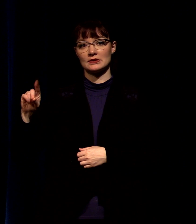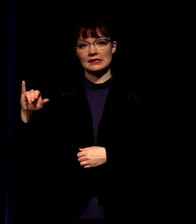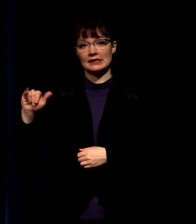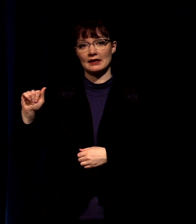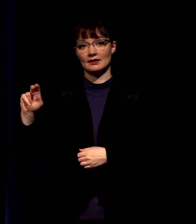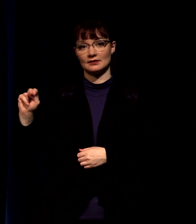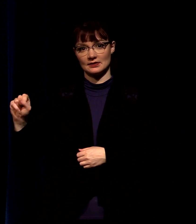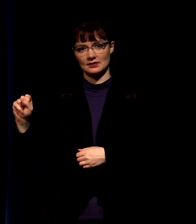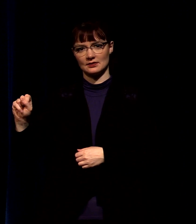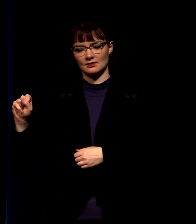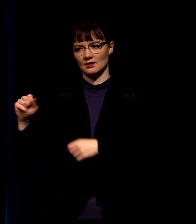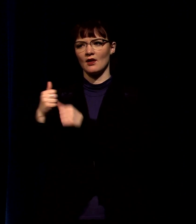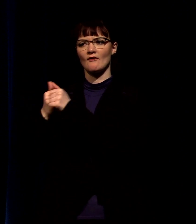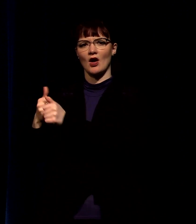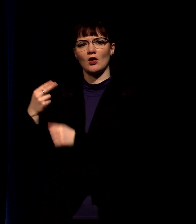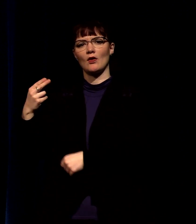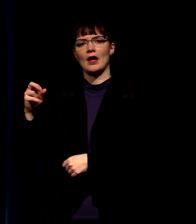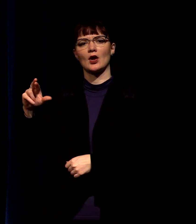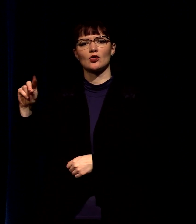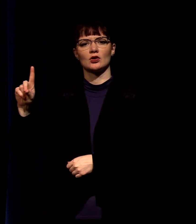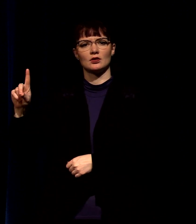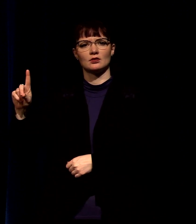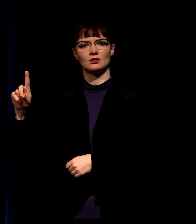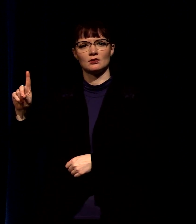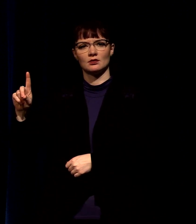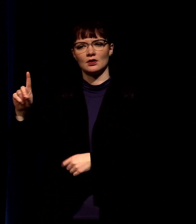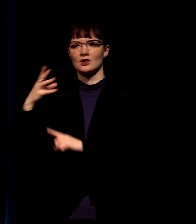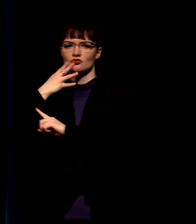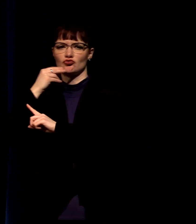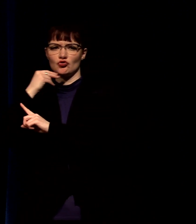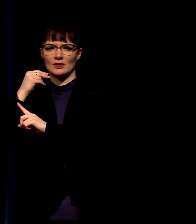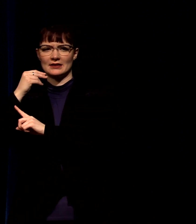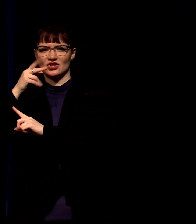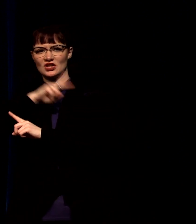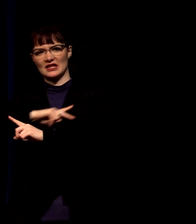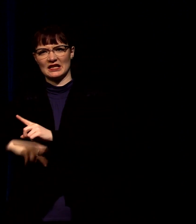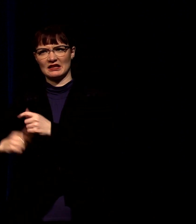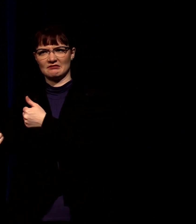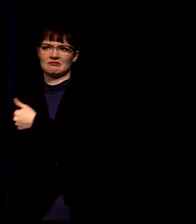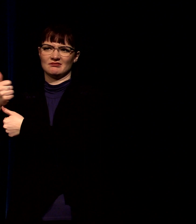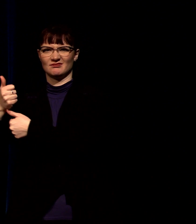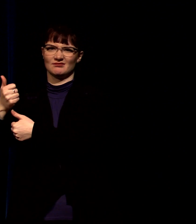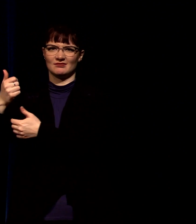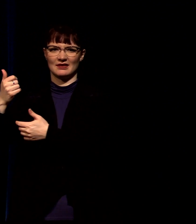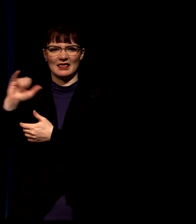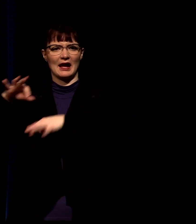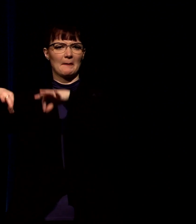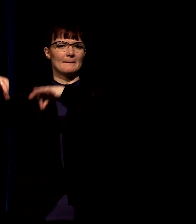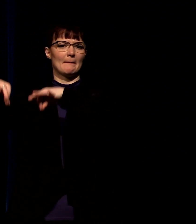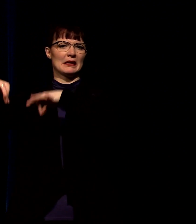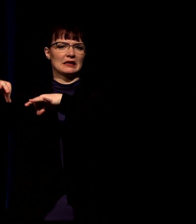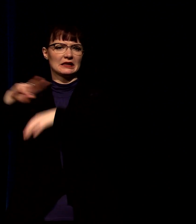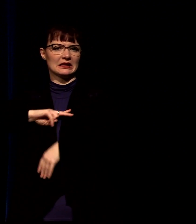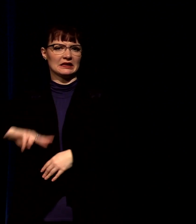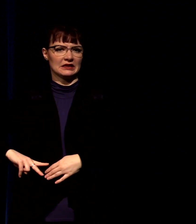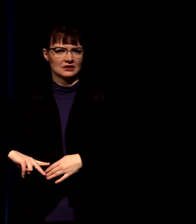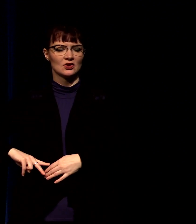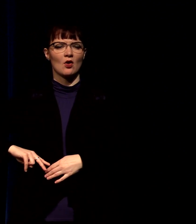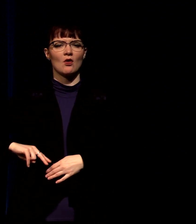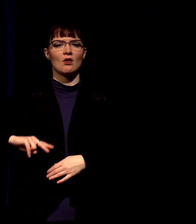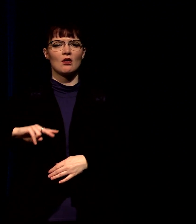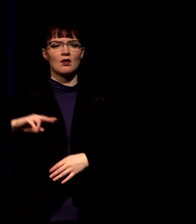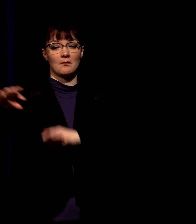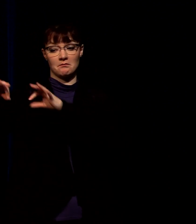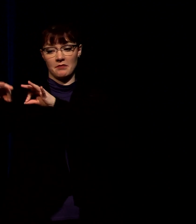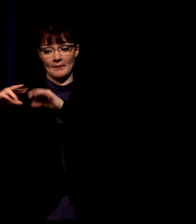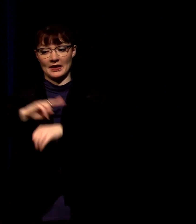people of herod herod is the puppet king of this area for caesar he's the puppet king and let me tell you